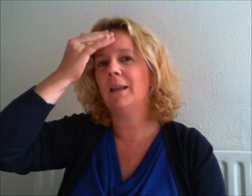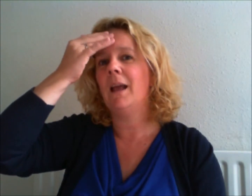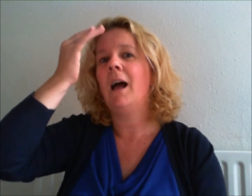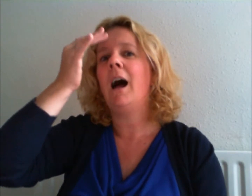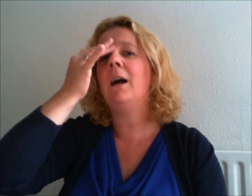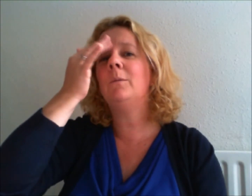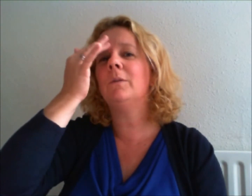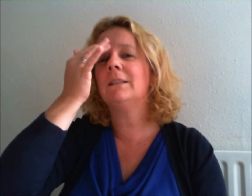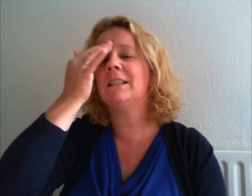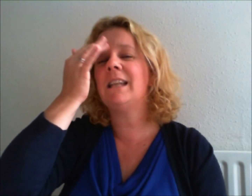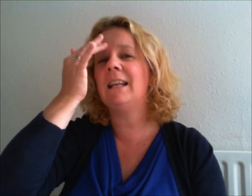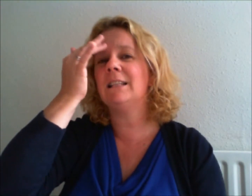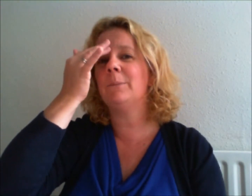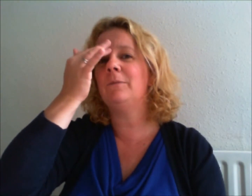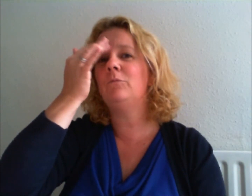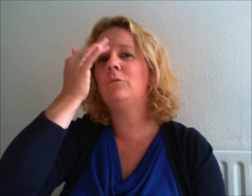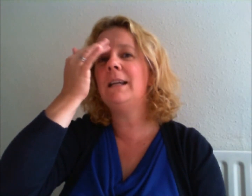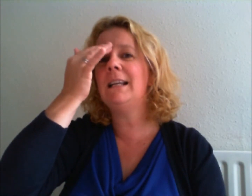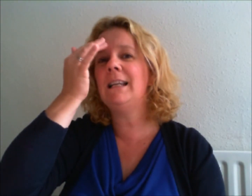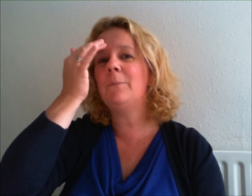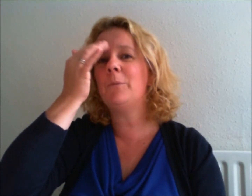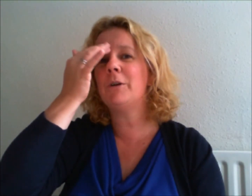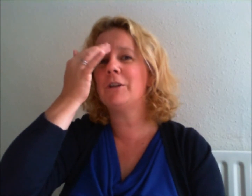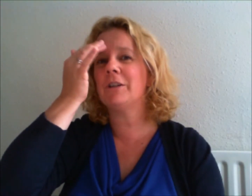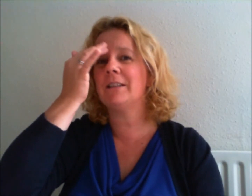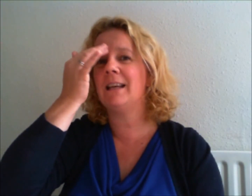I want today to be really productive.